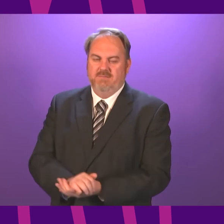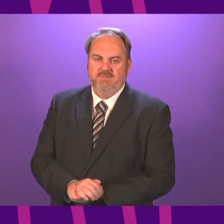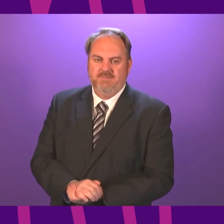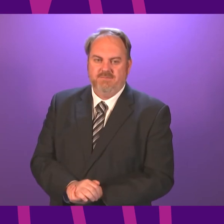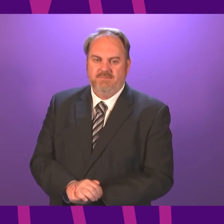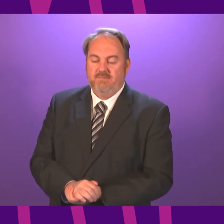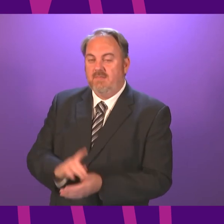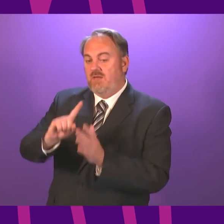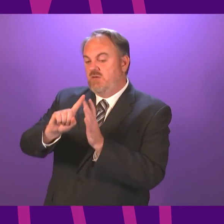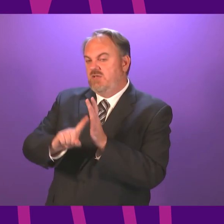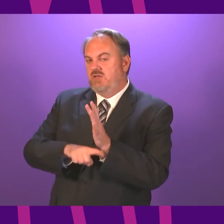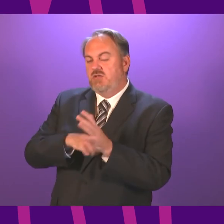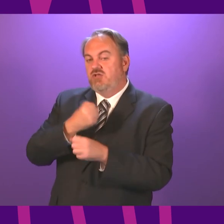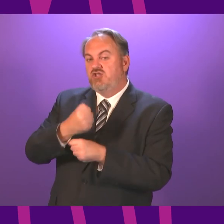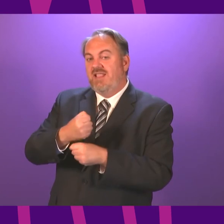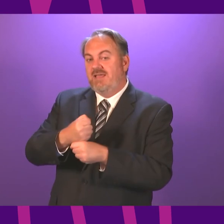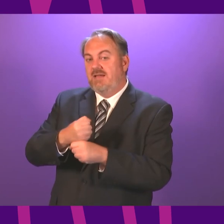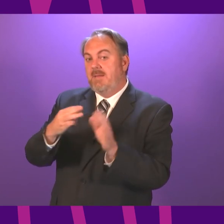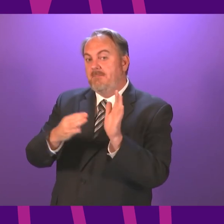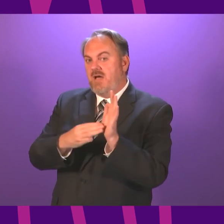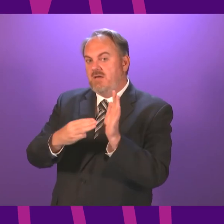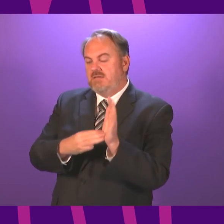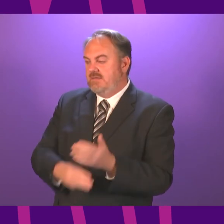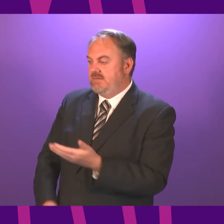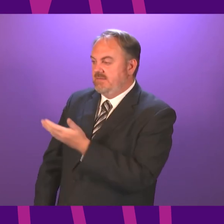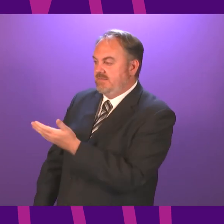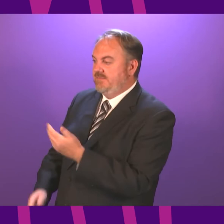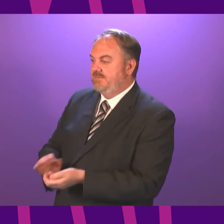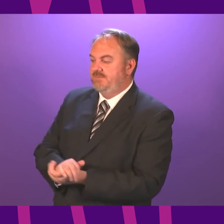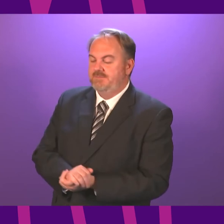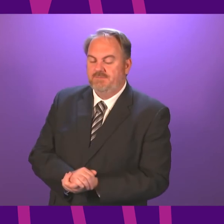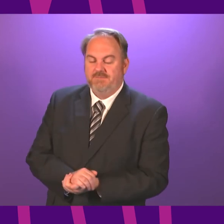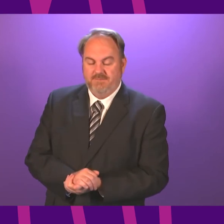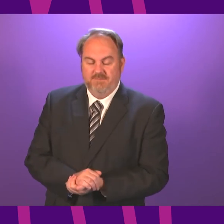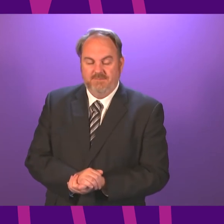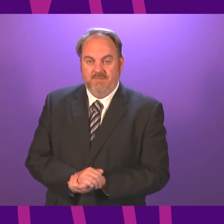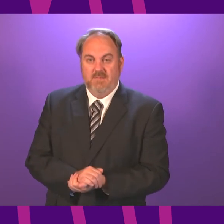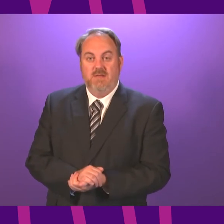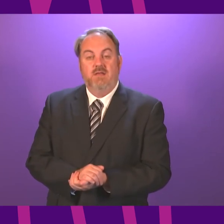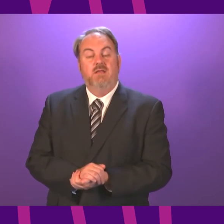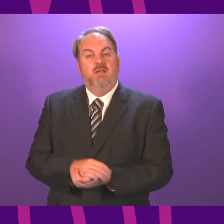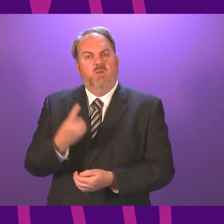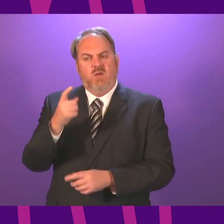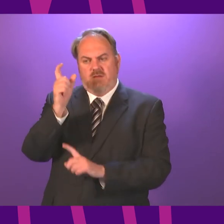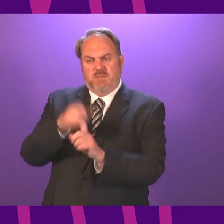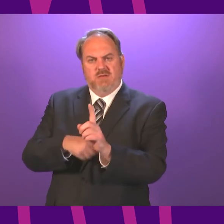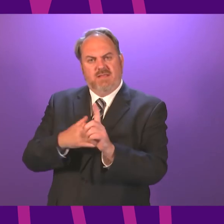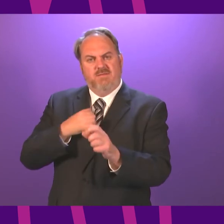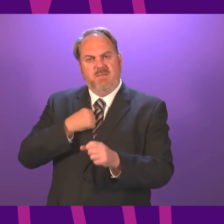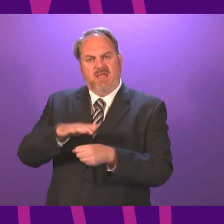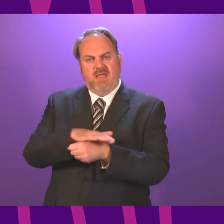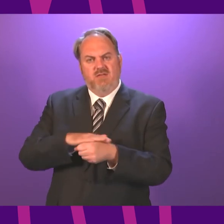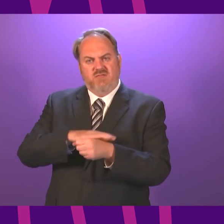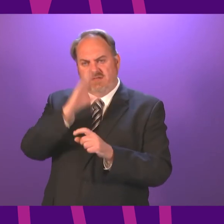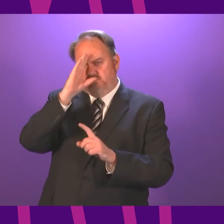Thank you. Julian Martin, to be followed by Jackie Bailey. Thank you, President and Officer. I have had a constituent get in touch pointing to